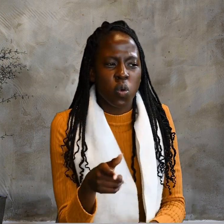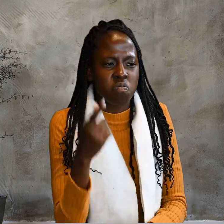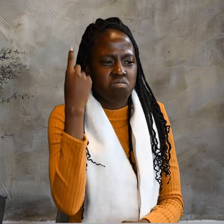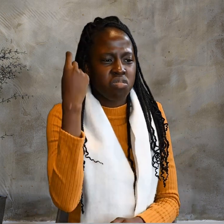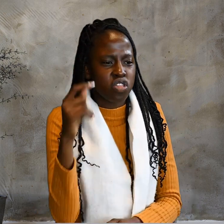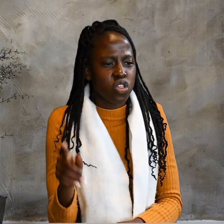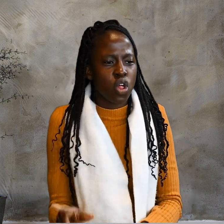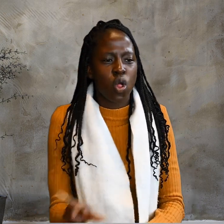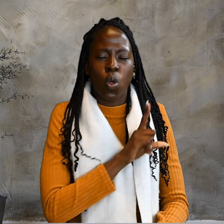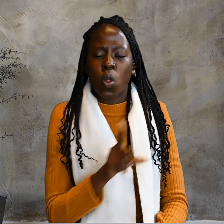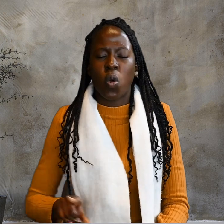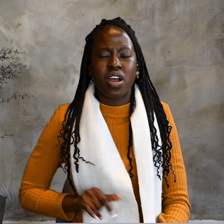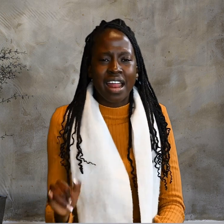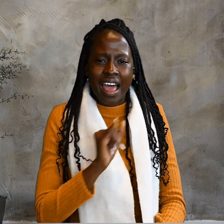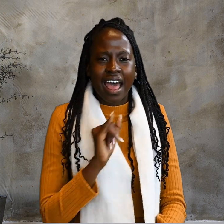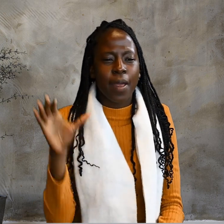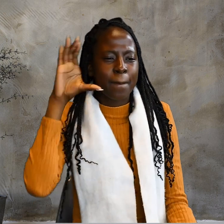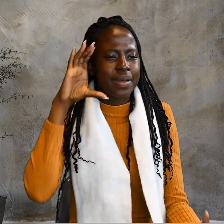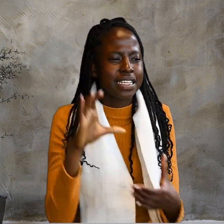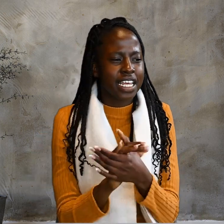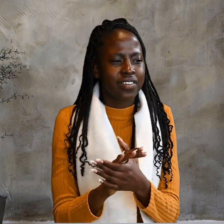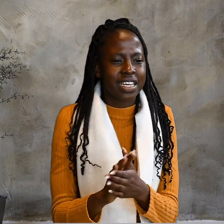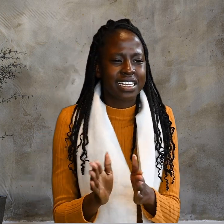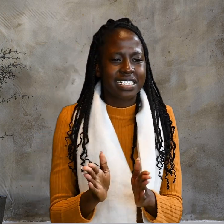and I will worship you.